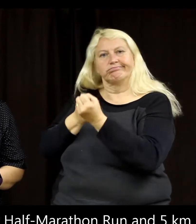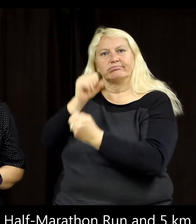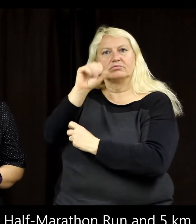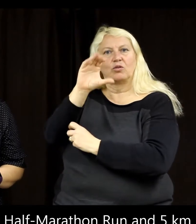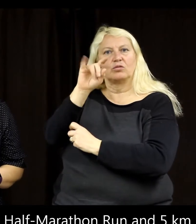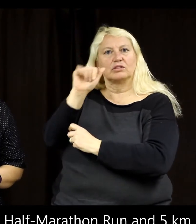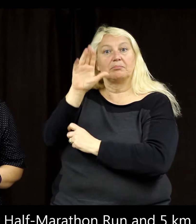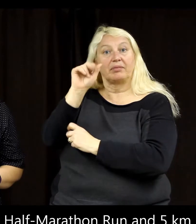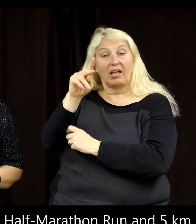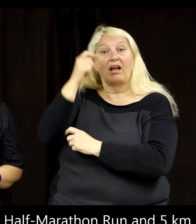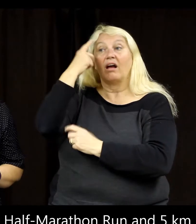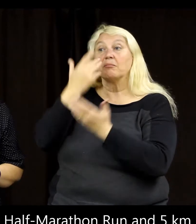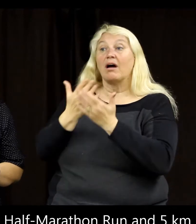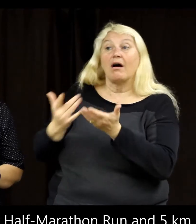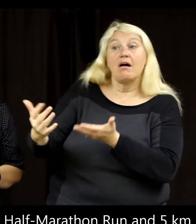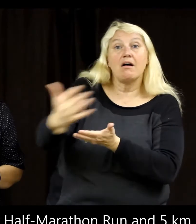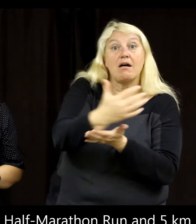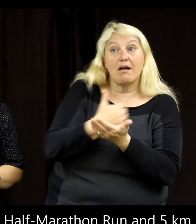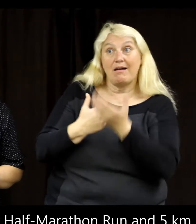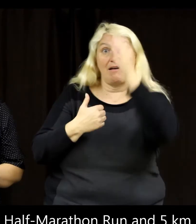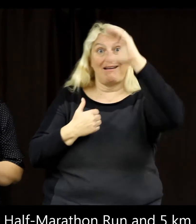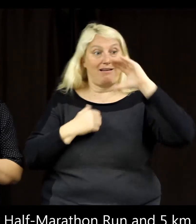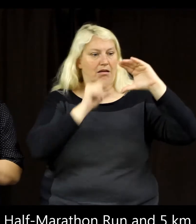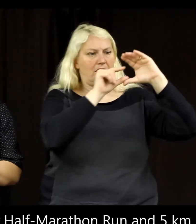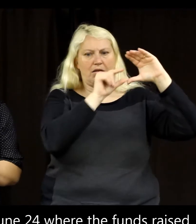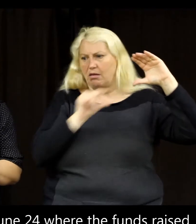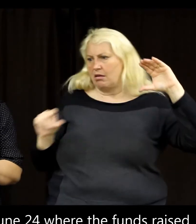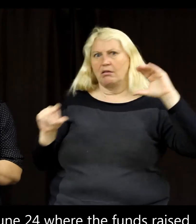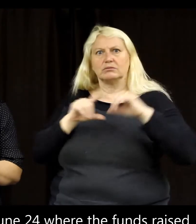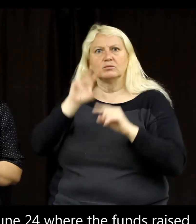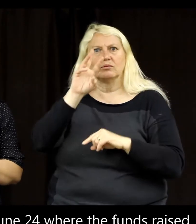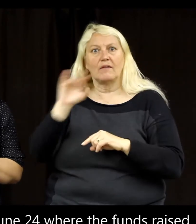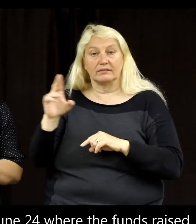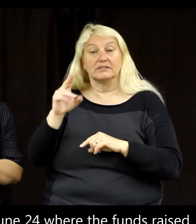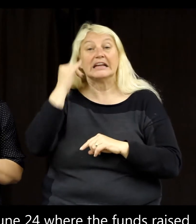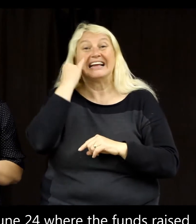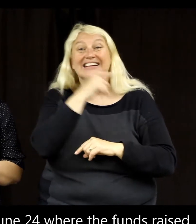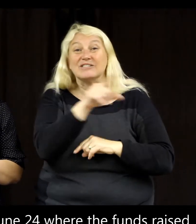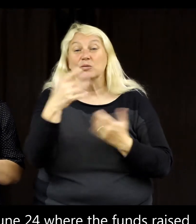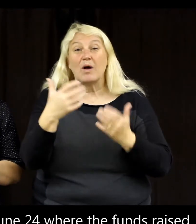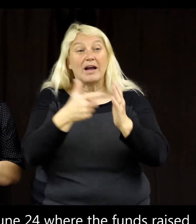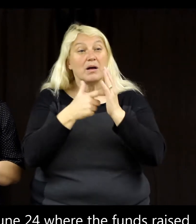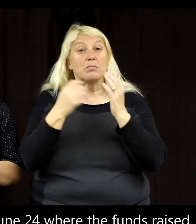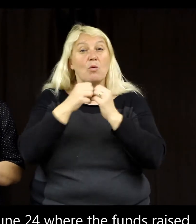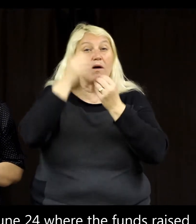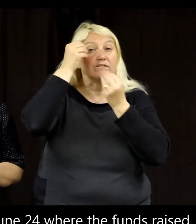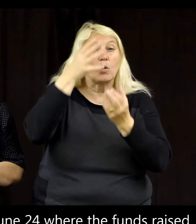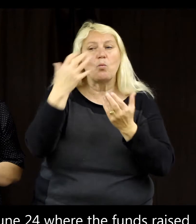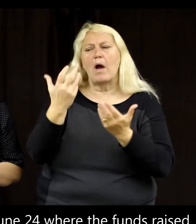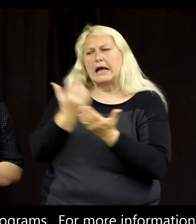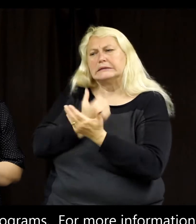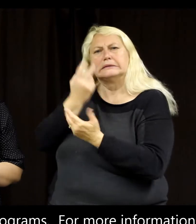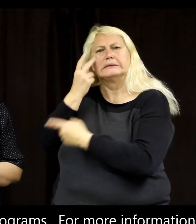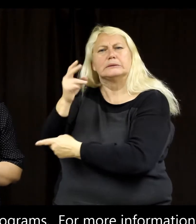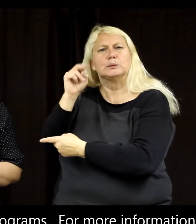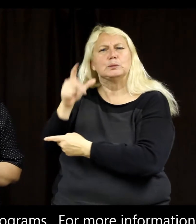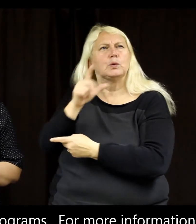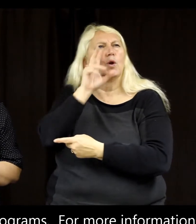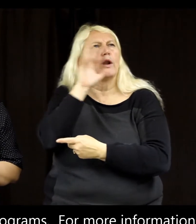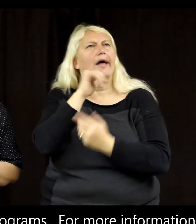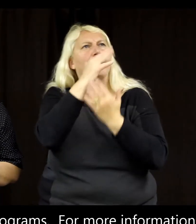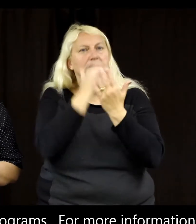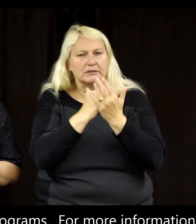WID programs. For more information and for a copy of this newsletter, please visit our website at www